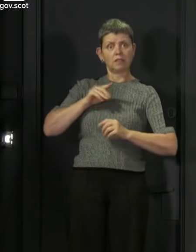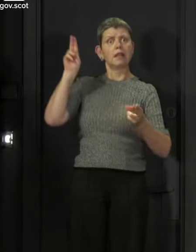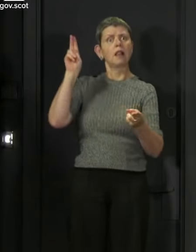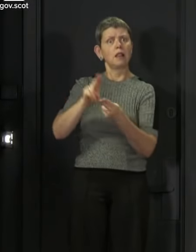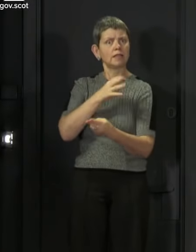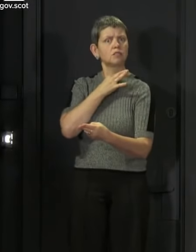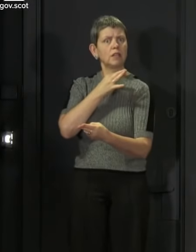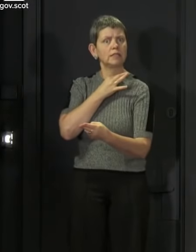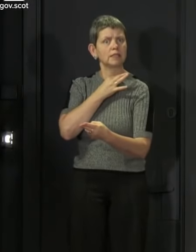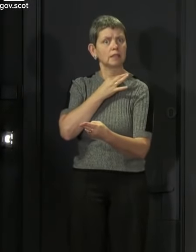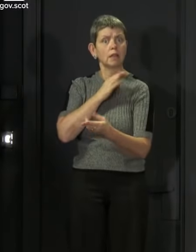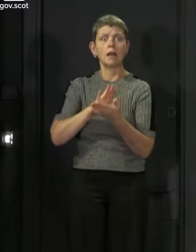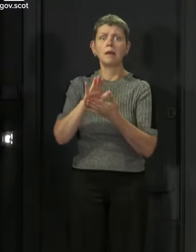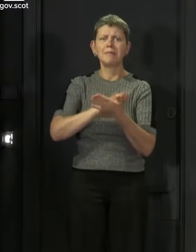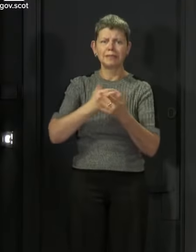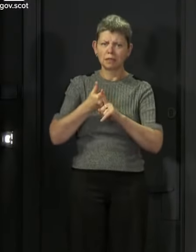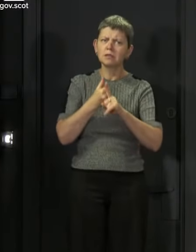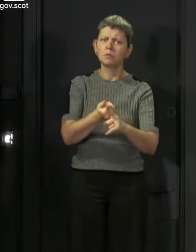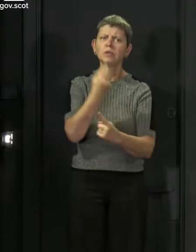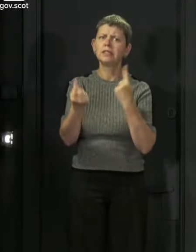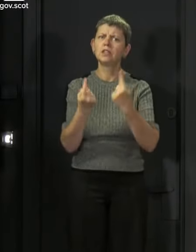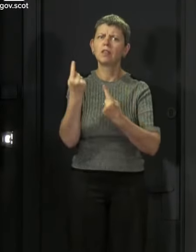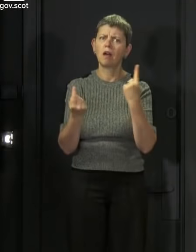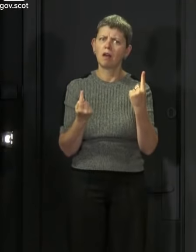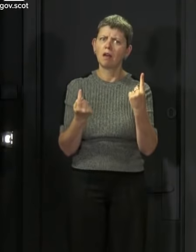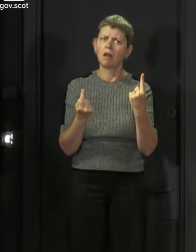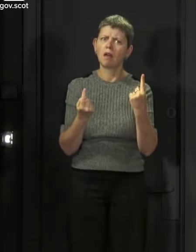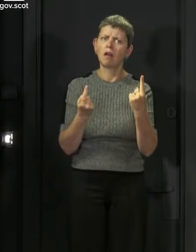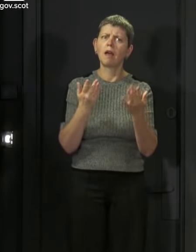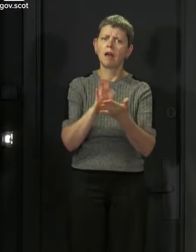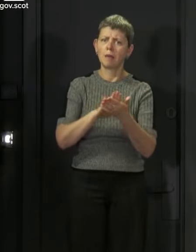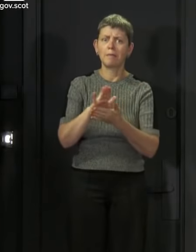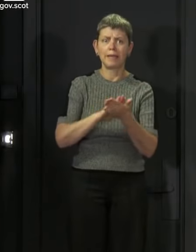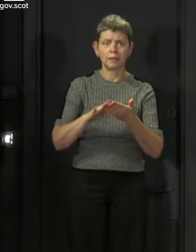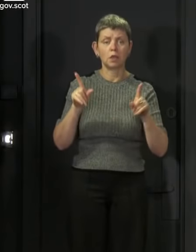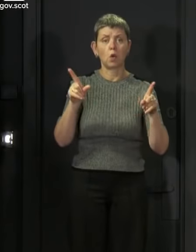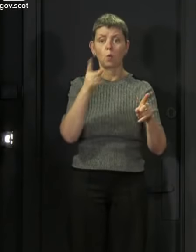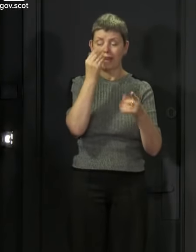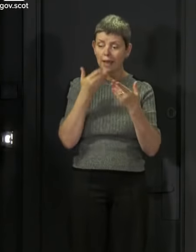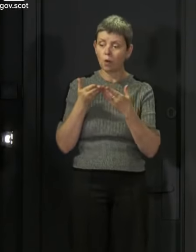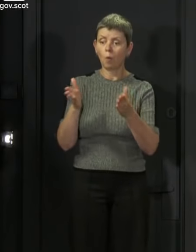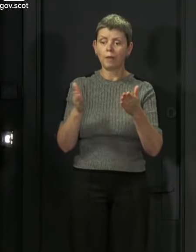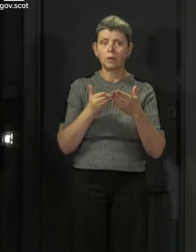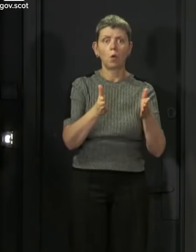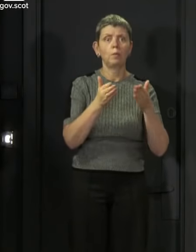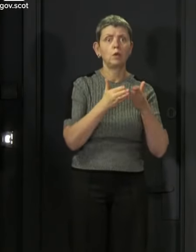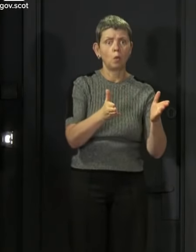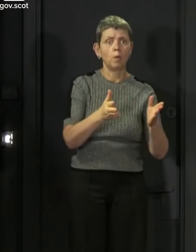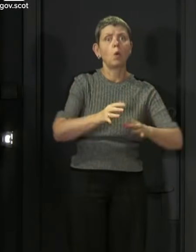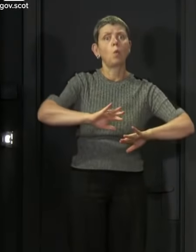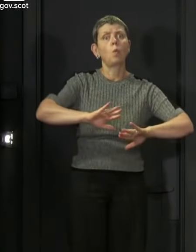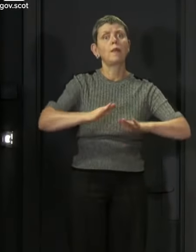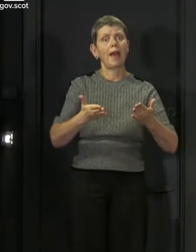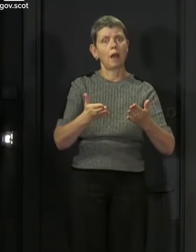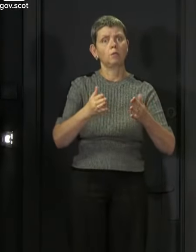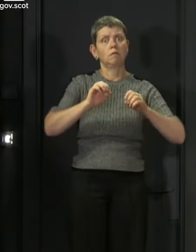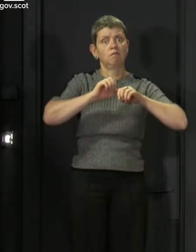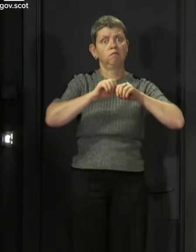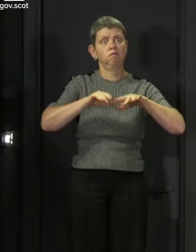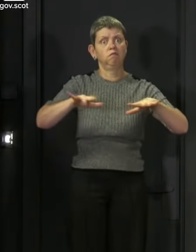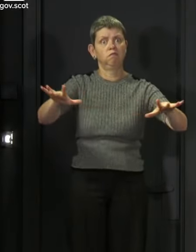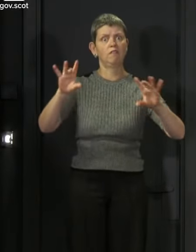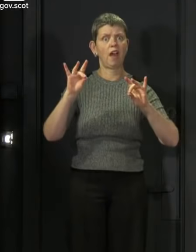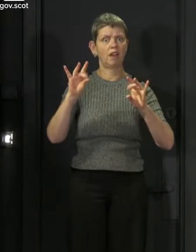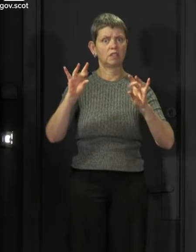care for and solidarity with each other and allow each other to live less restricted lives without seeing a resurgence in the virus. So